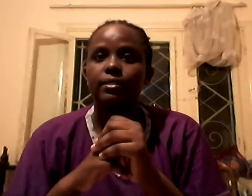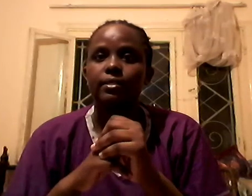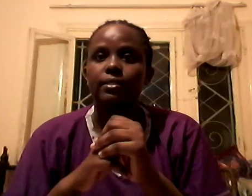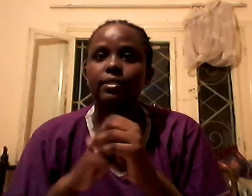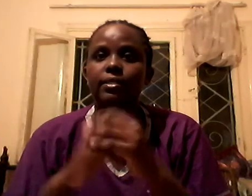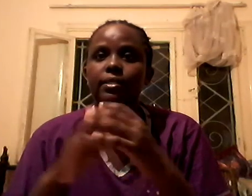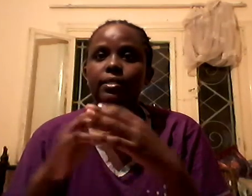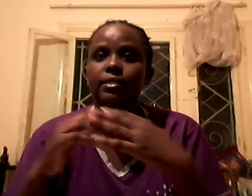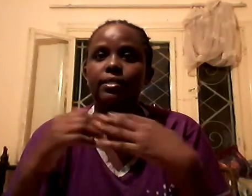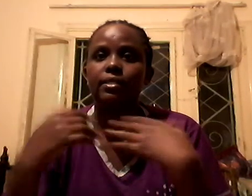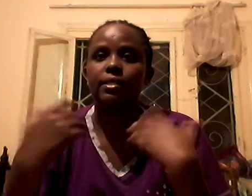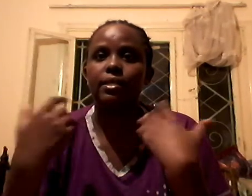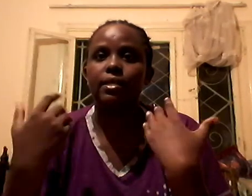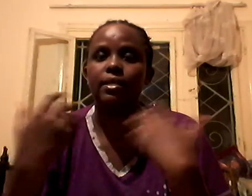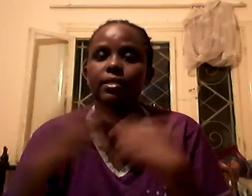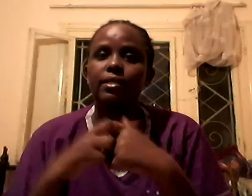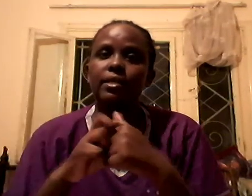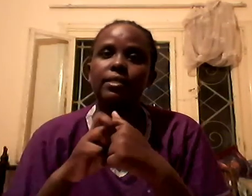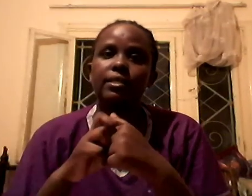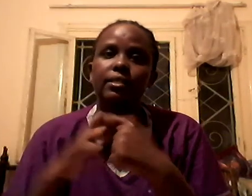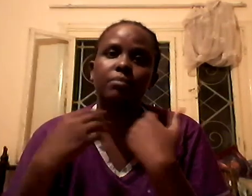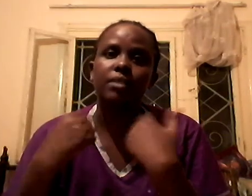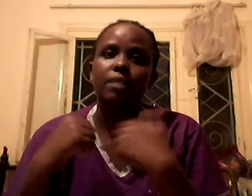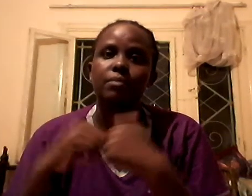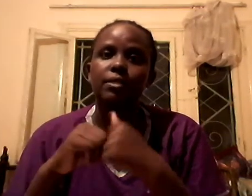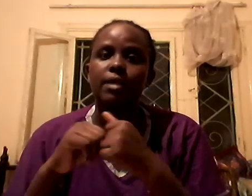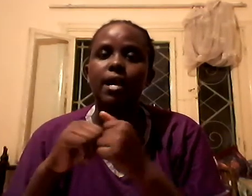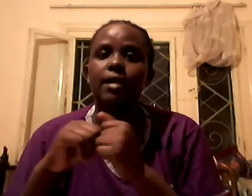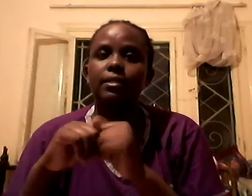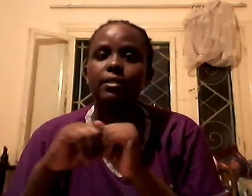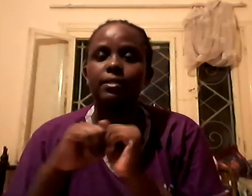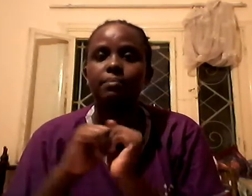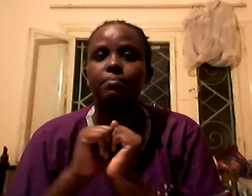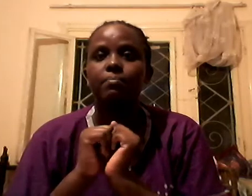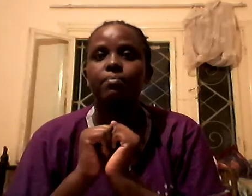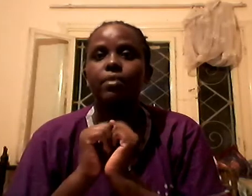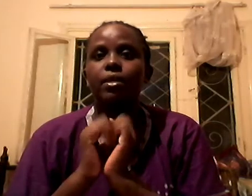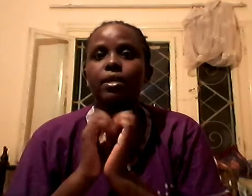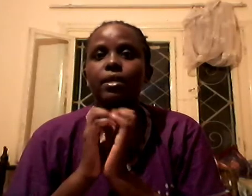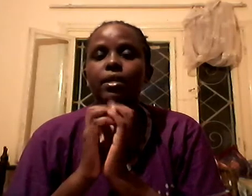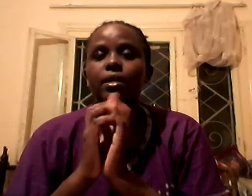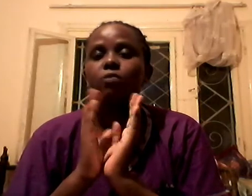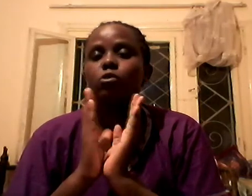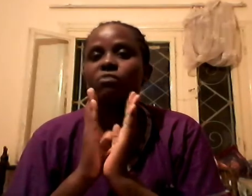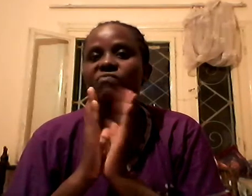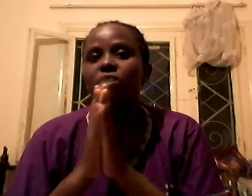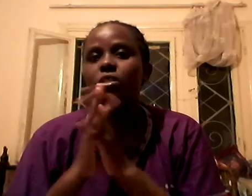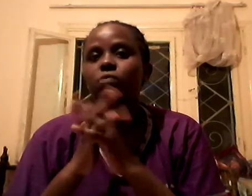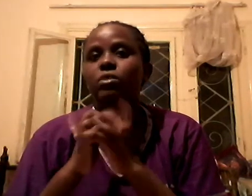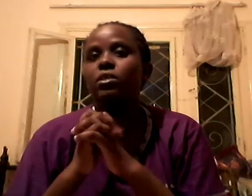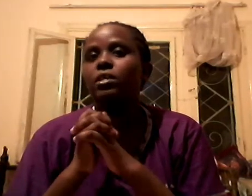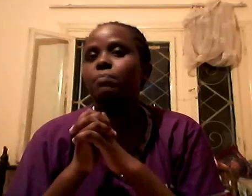This is getting sometimes out of hands when a